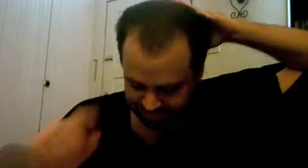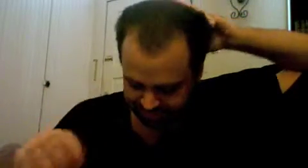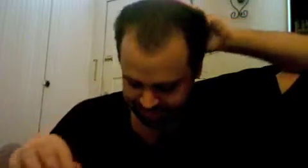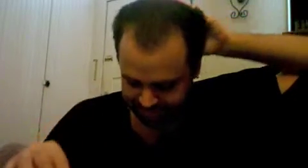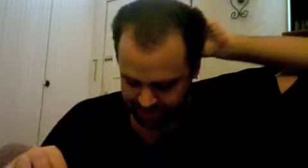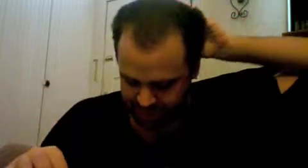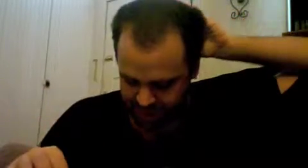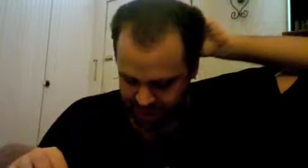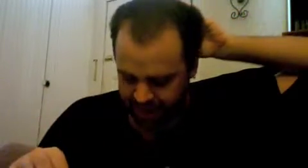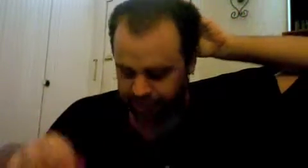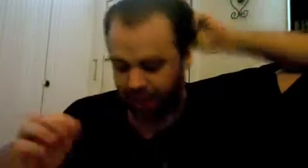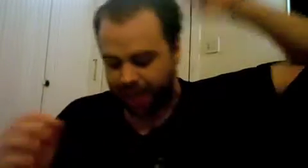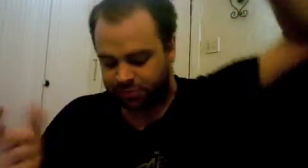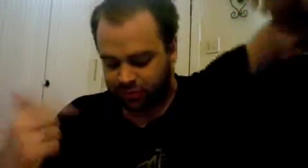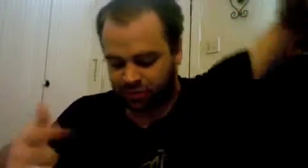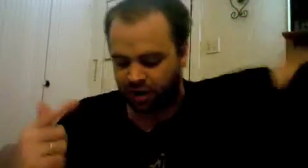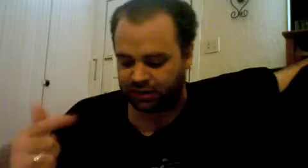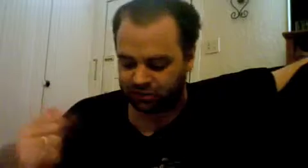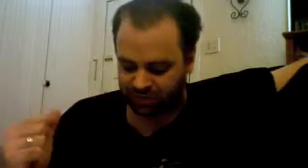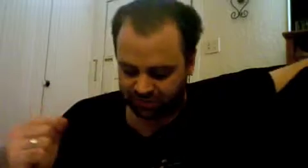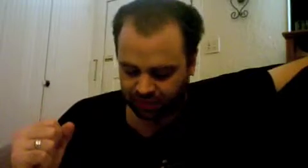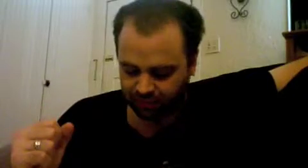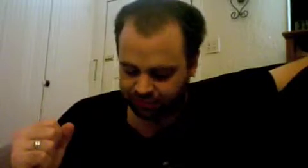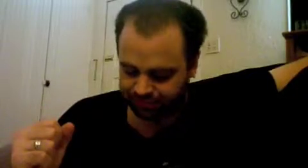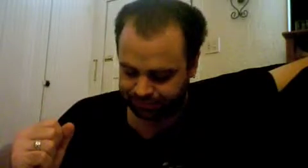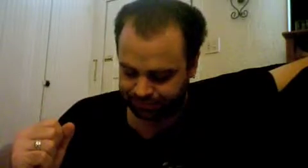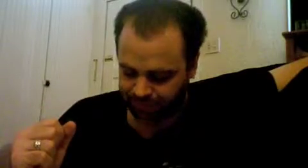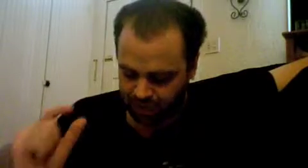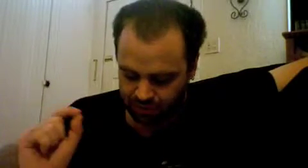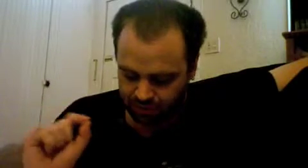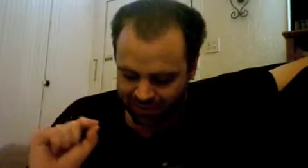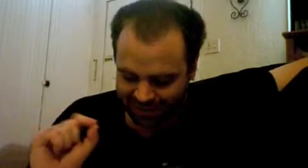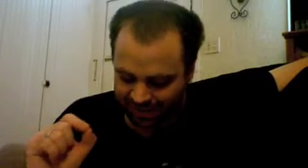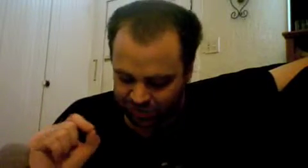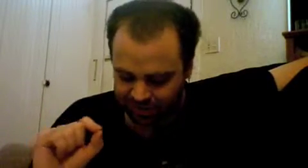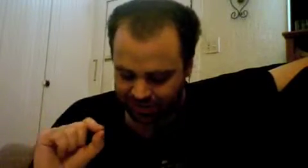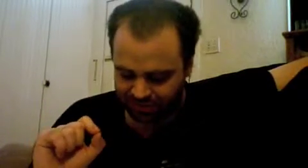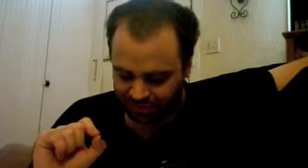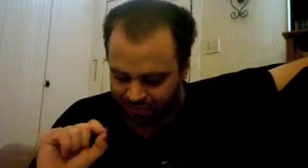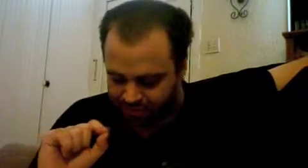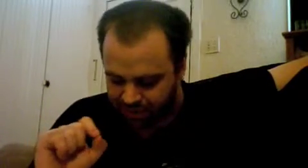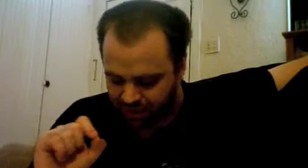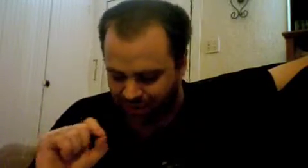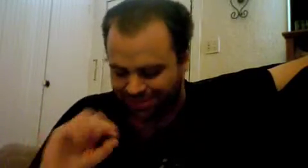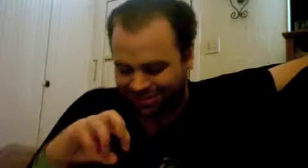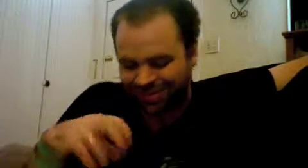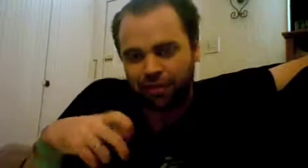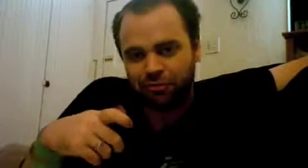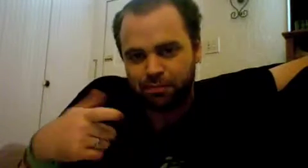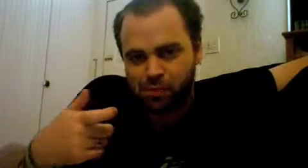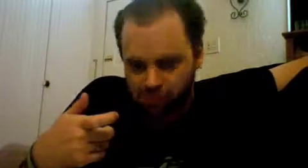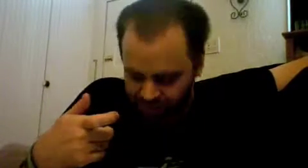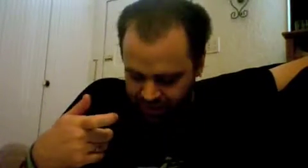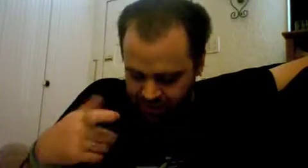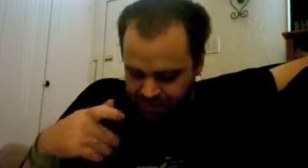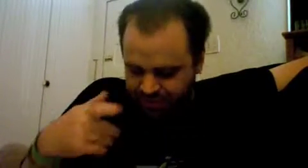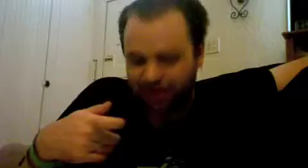and of absolute cognition itself for mediation is nothing beyond self-moving self